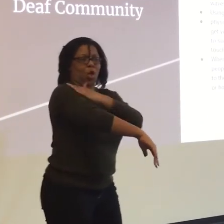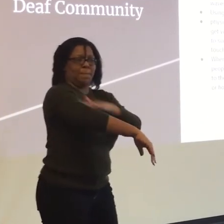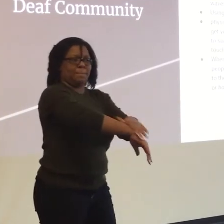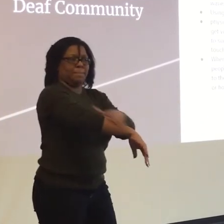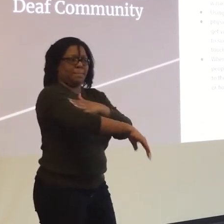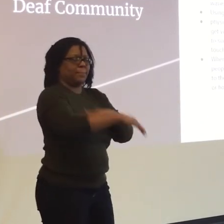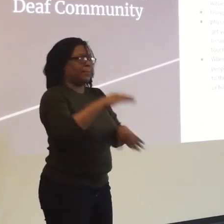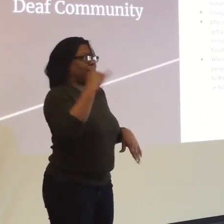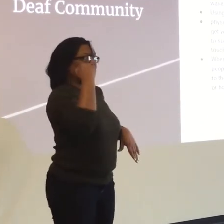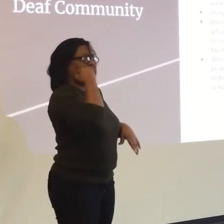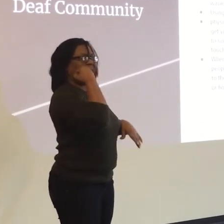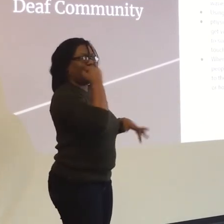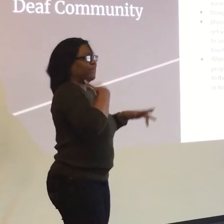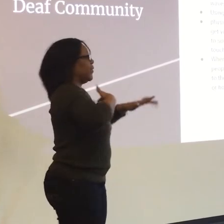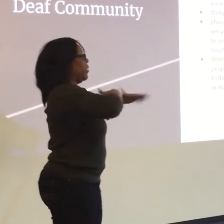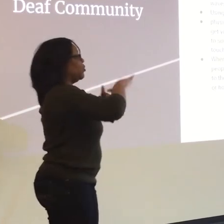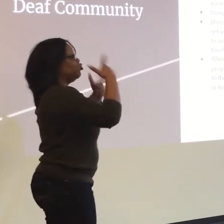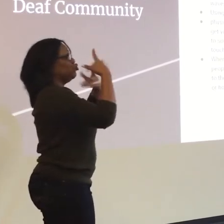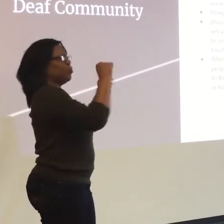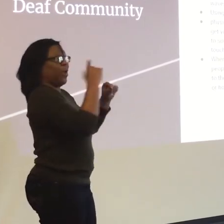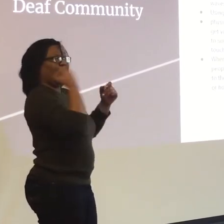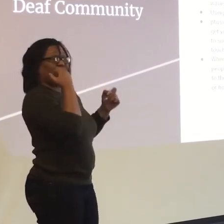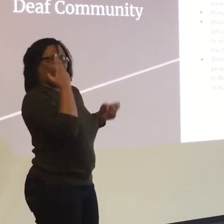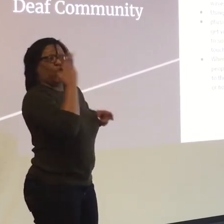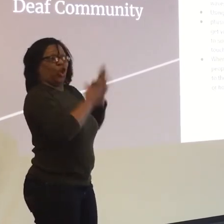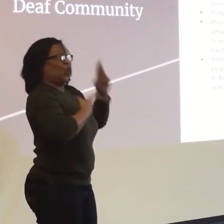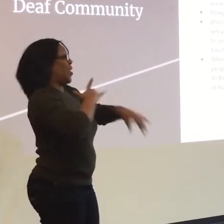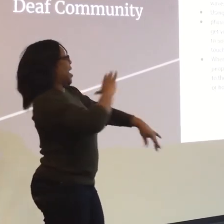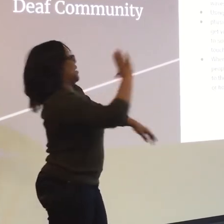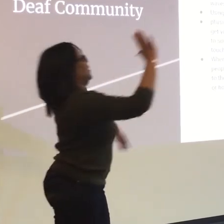Tapping on an arm is another way in which we get a deaf person's attention.